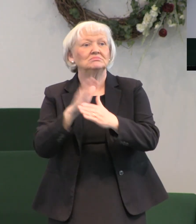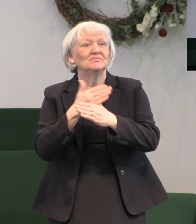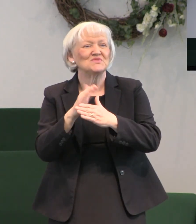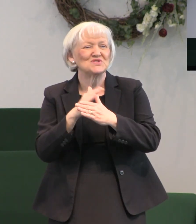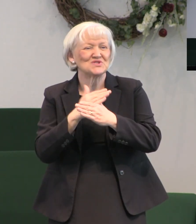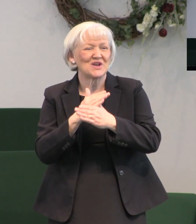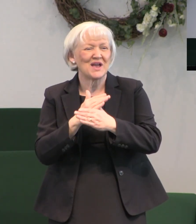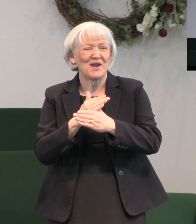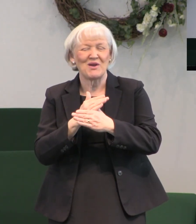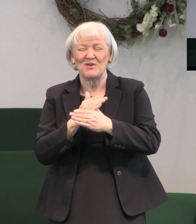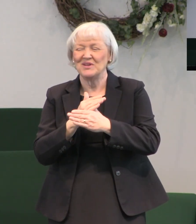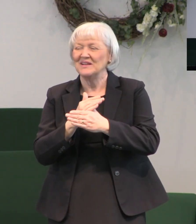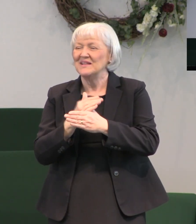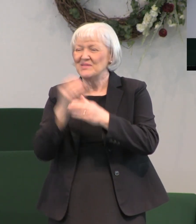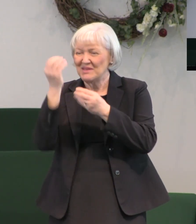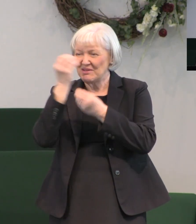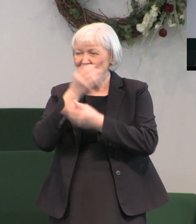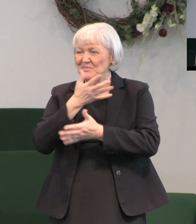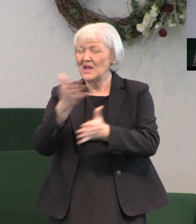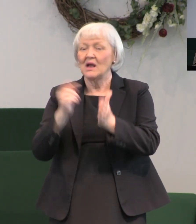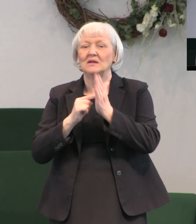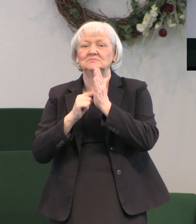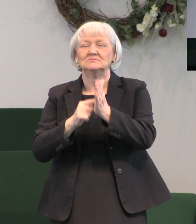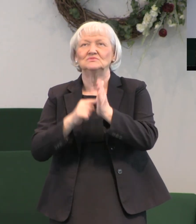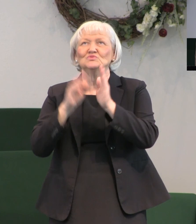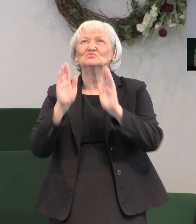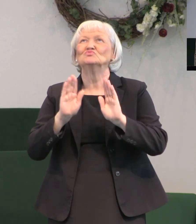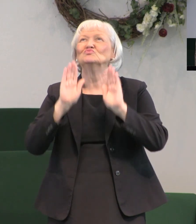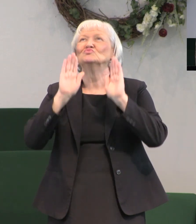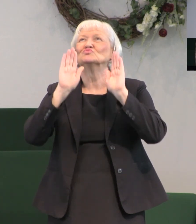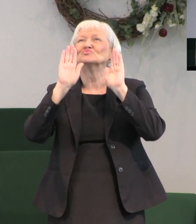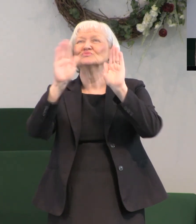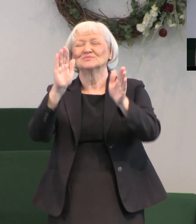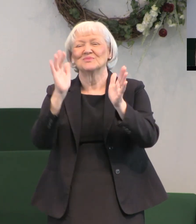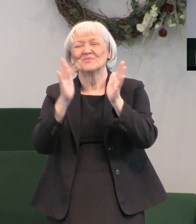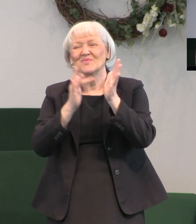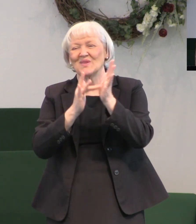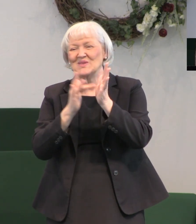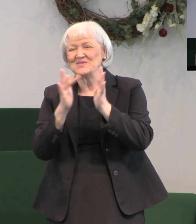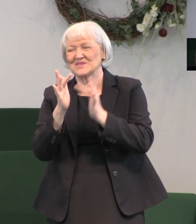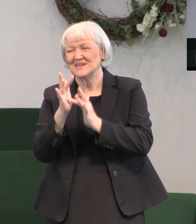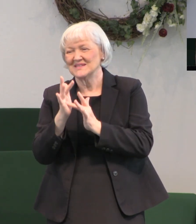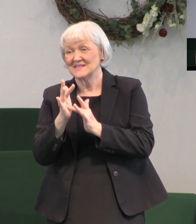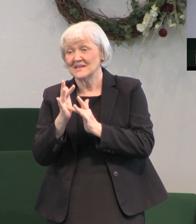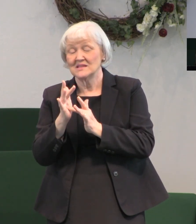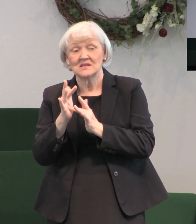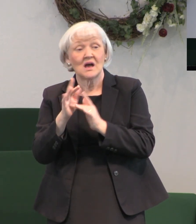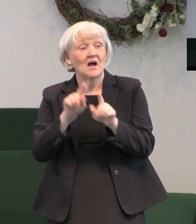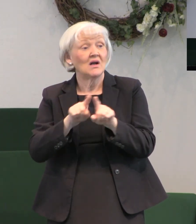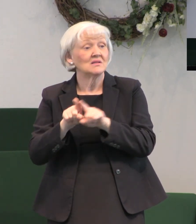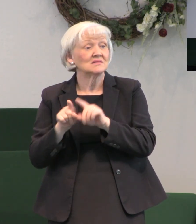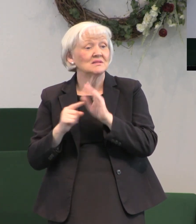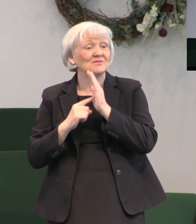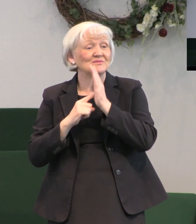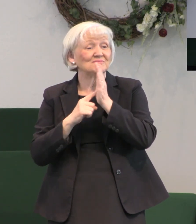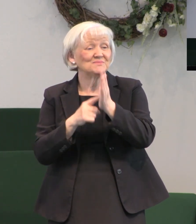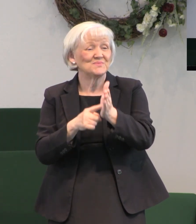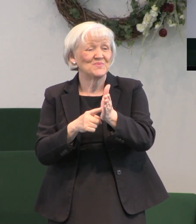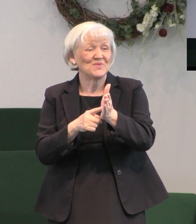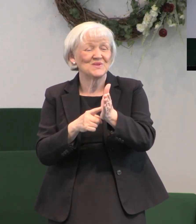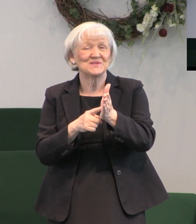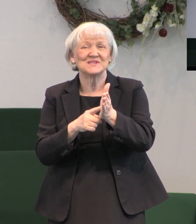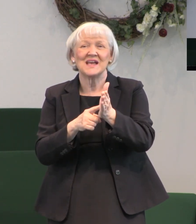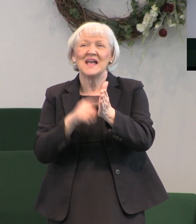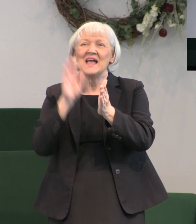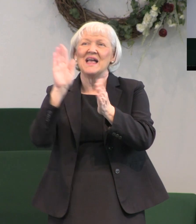today shows the greatness of Jesus and it shows what he